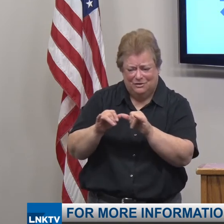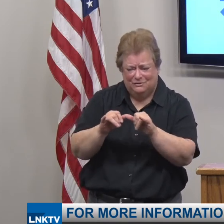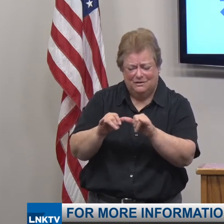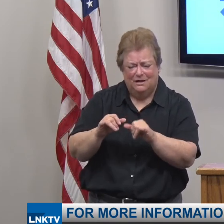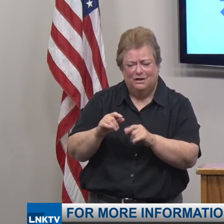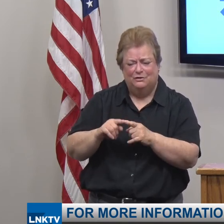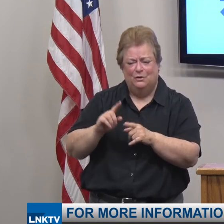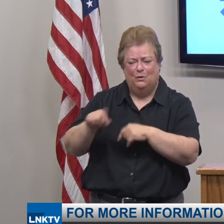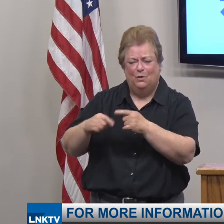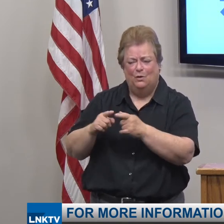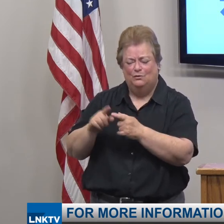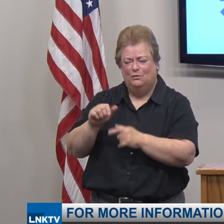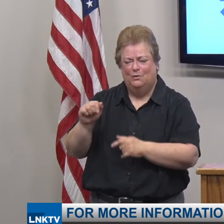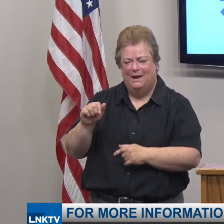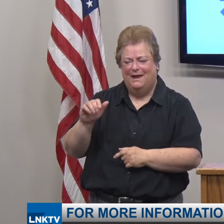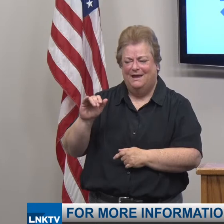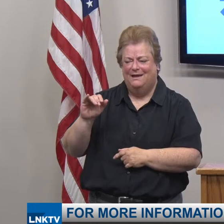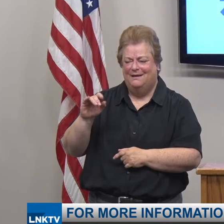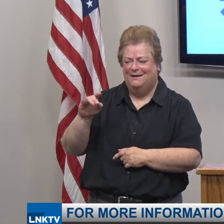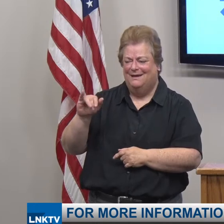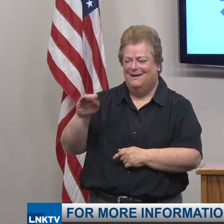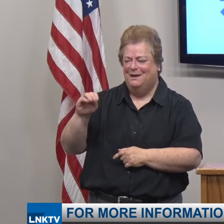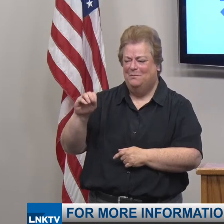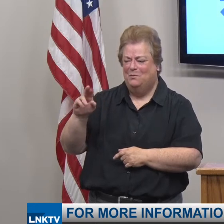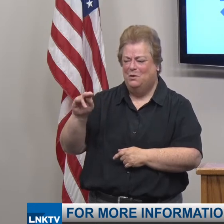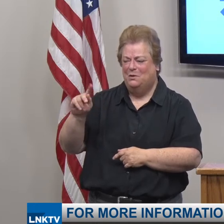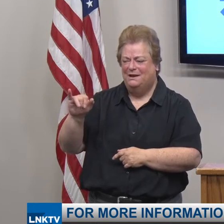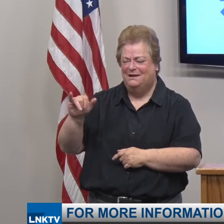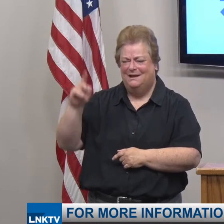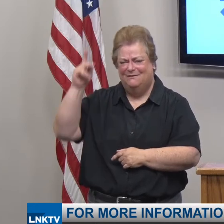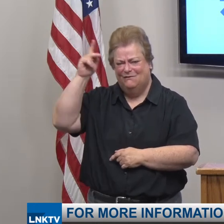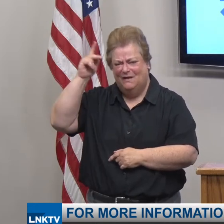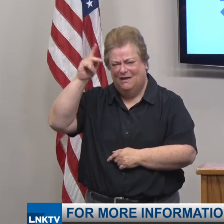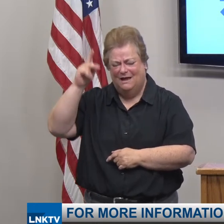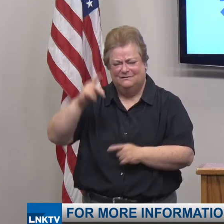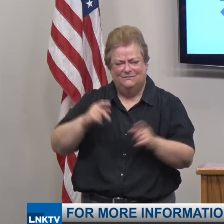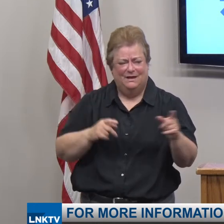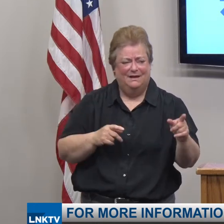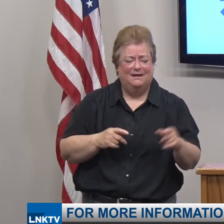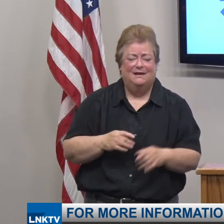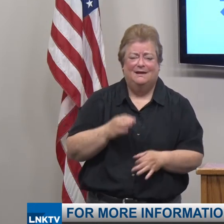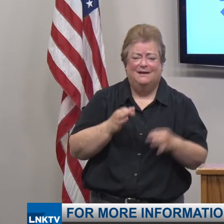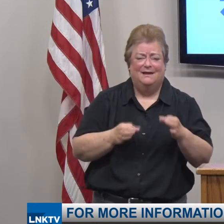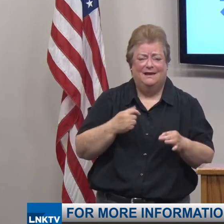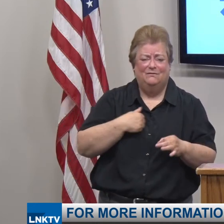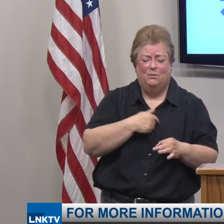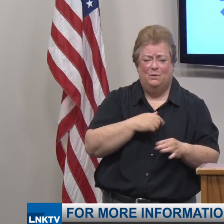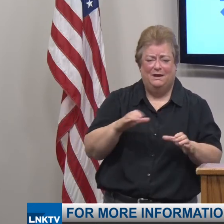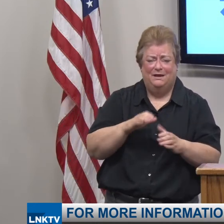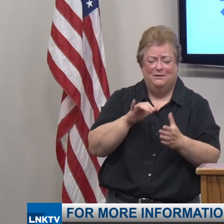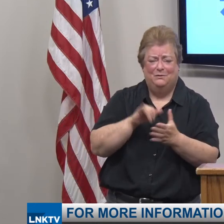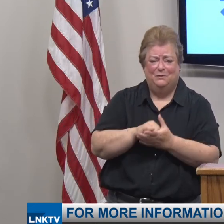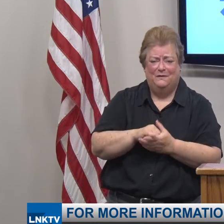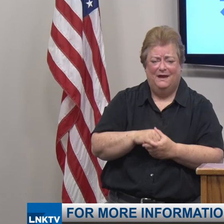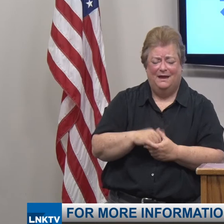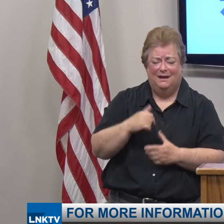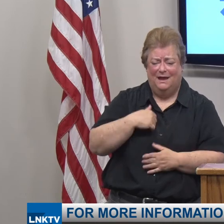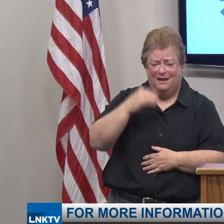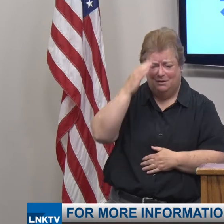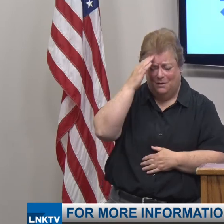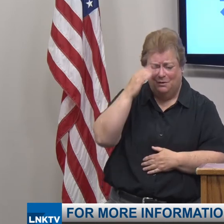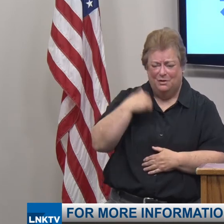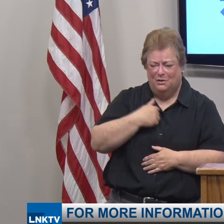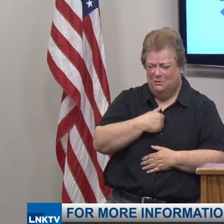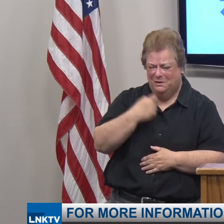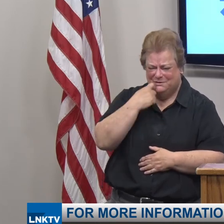type of a philosophy? You know, if if we were to do that, I know, actually, we were